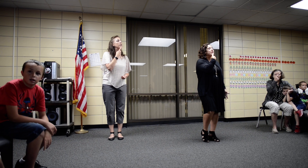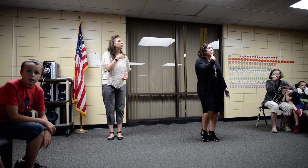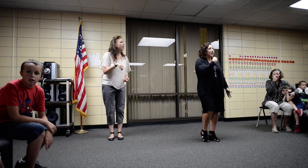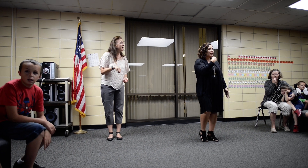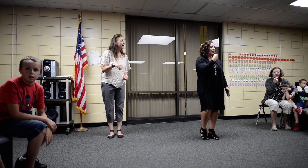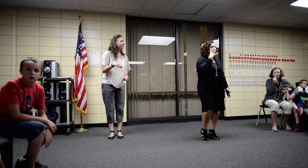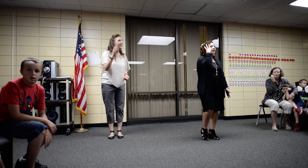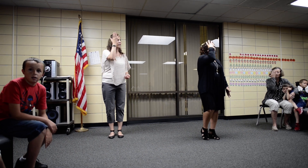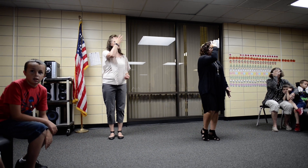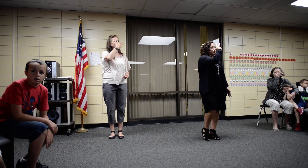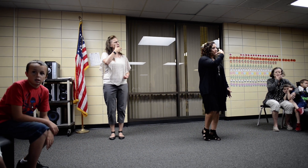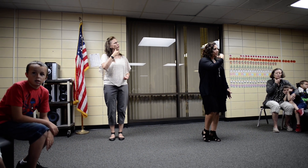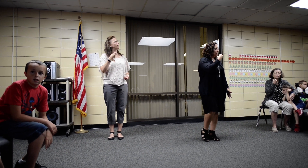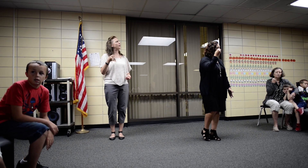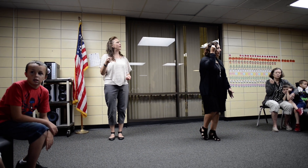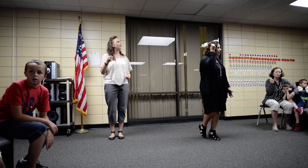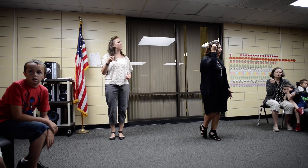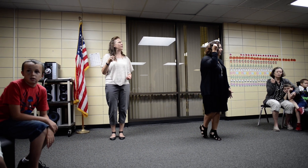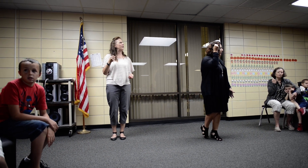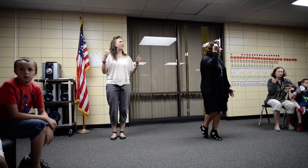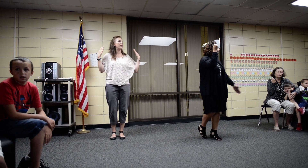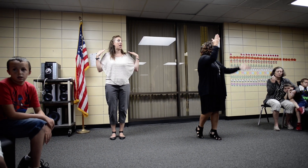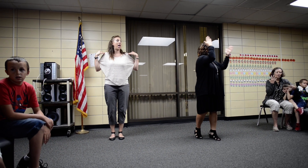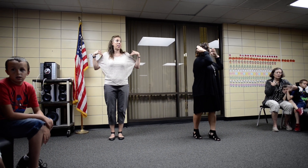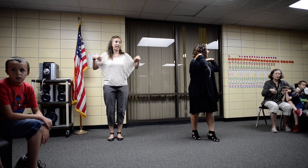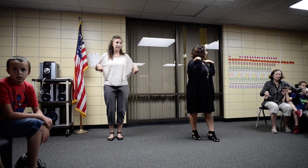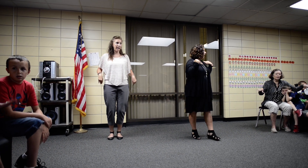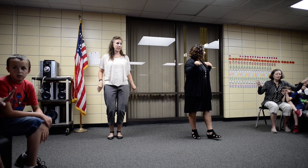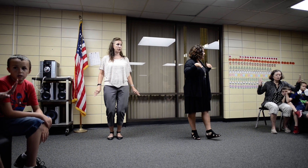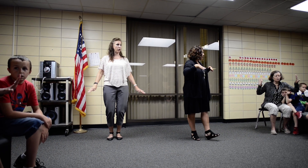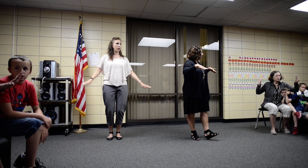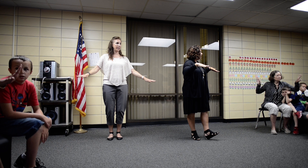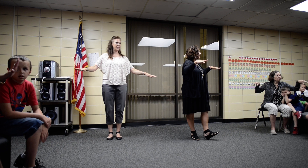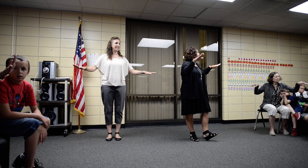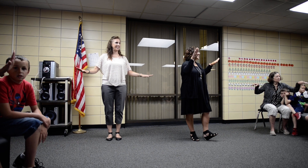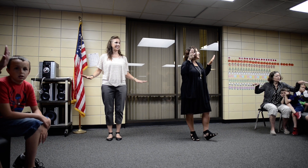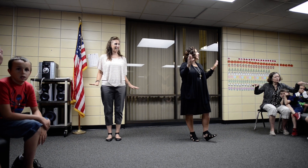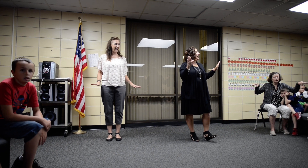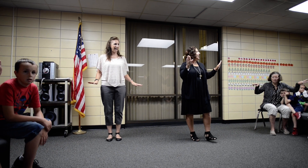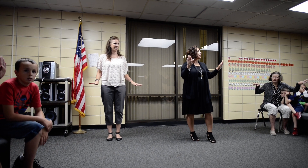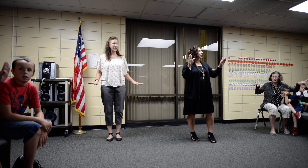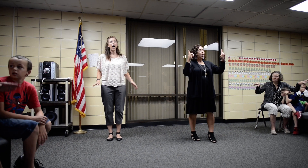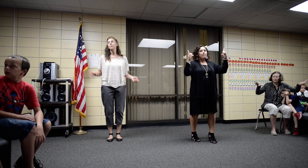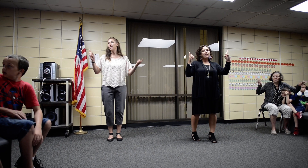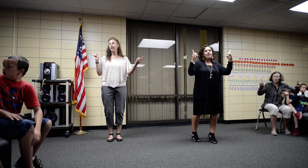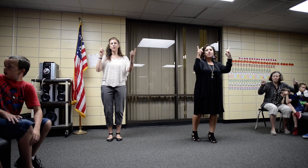is red, so beautiful Like an angel in disguise But if you